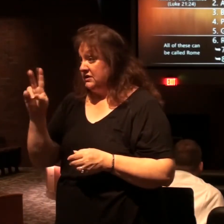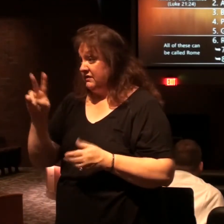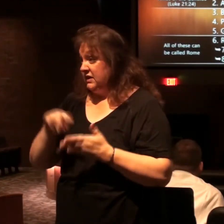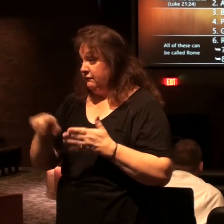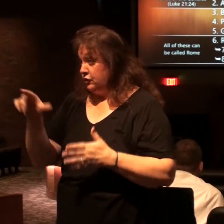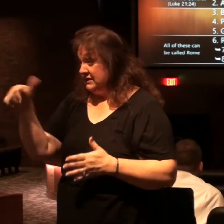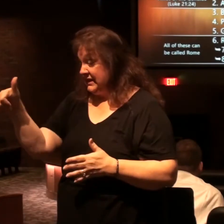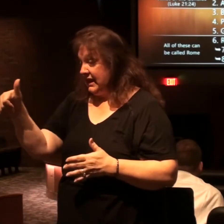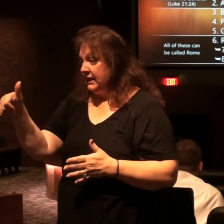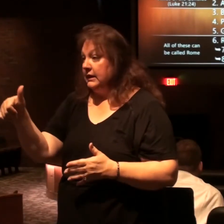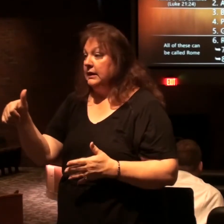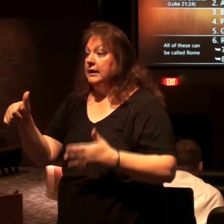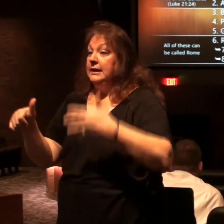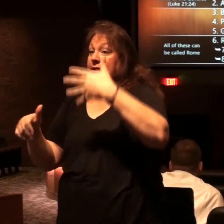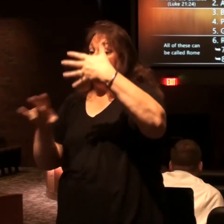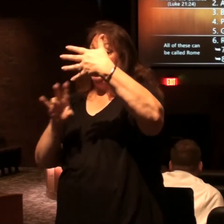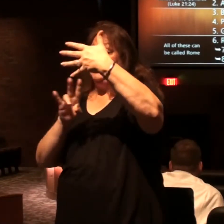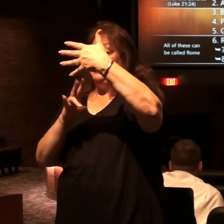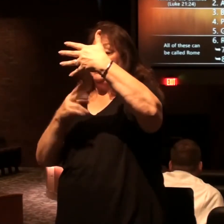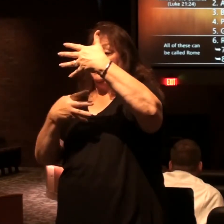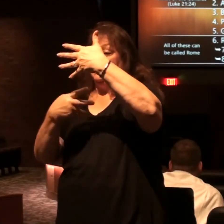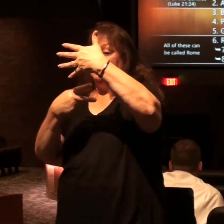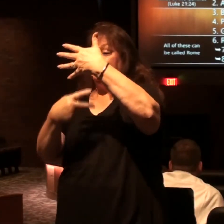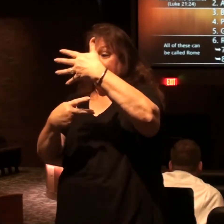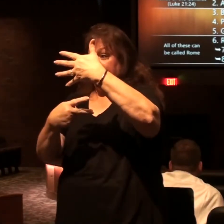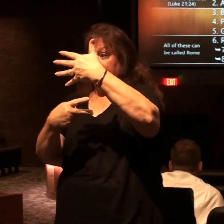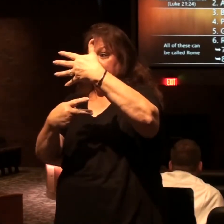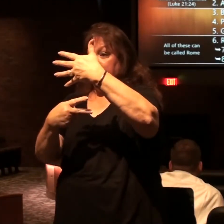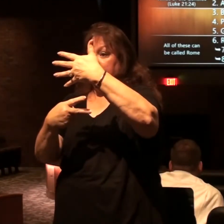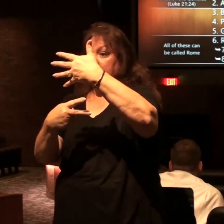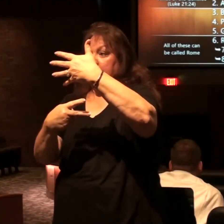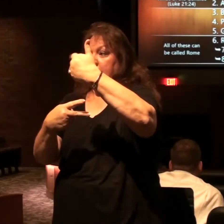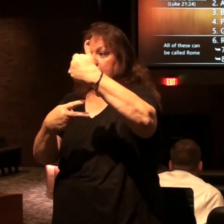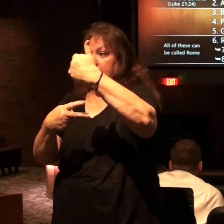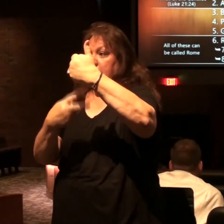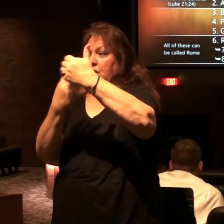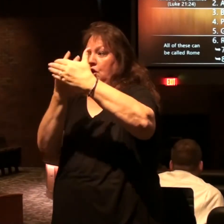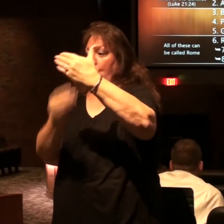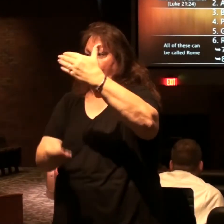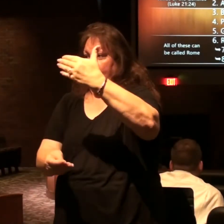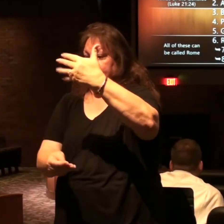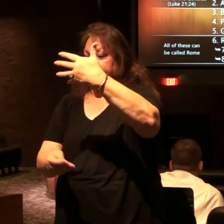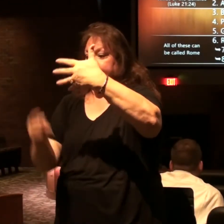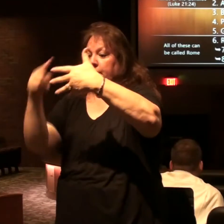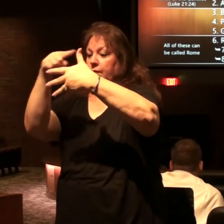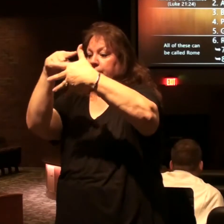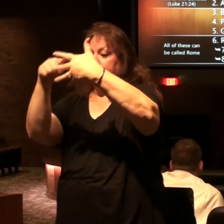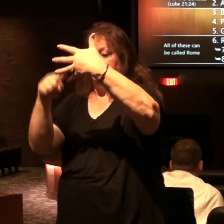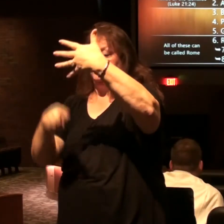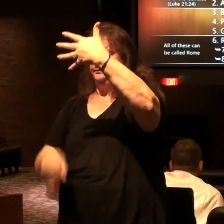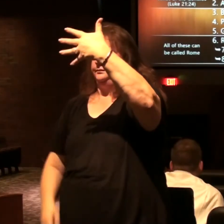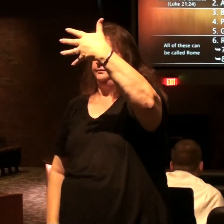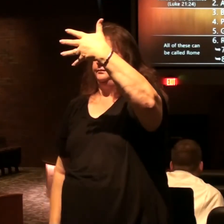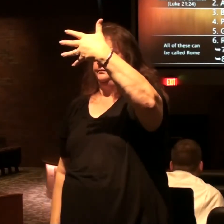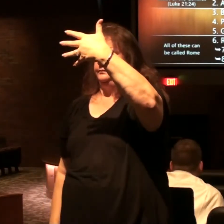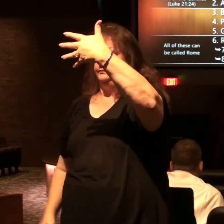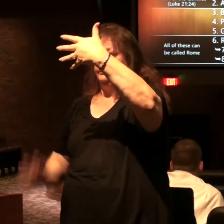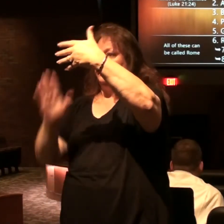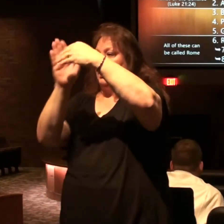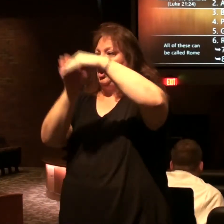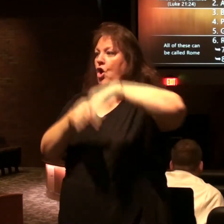there are seven kings five have fallen so the first five on this list